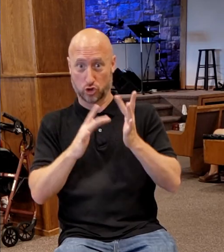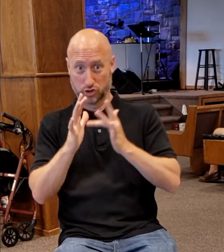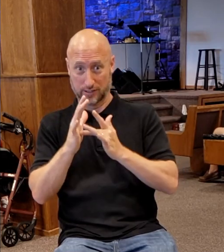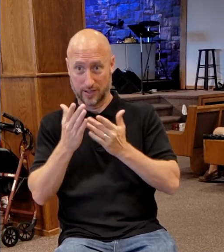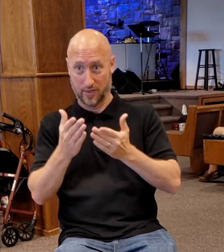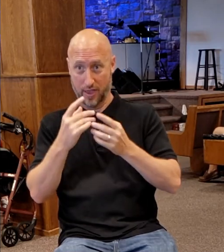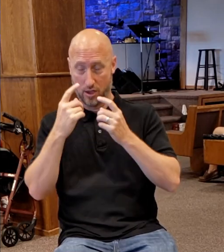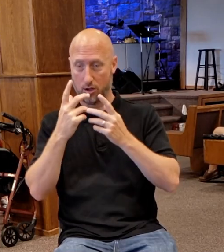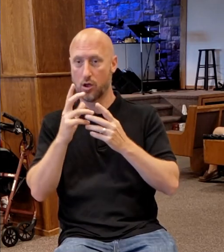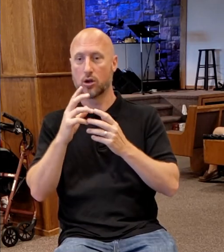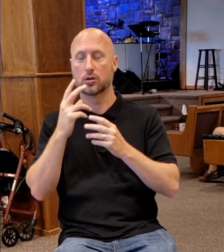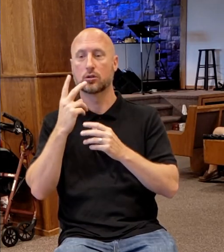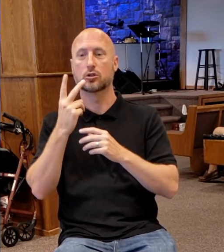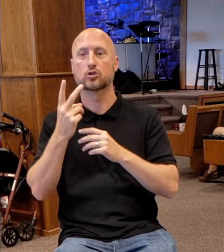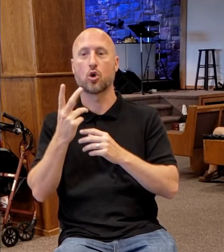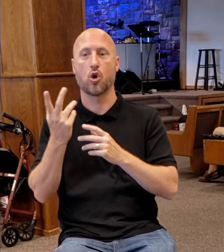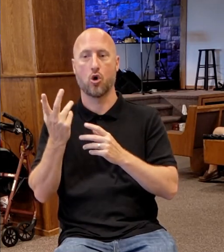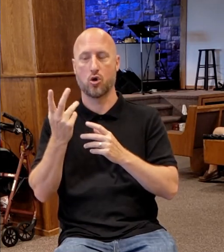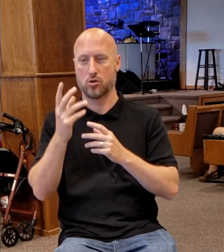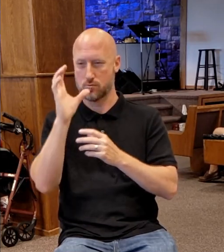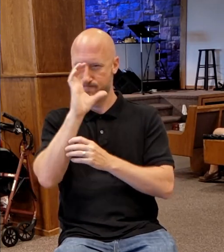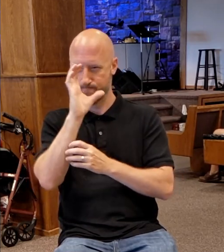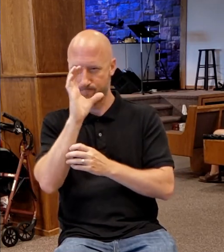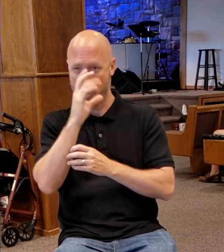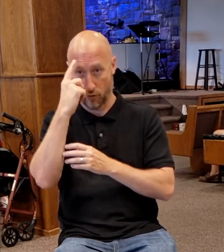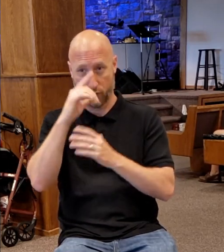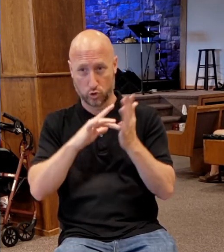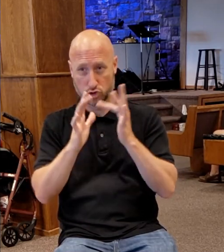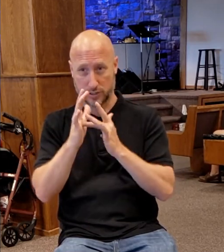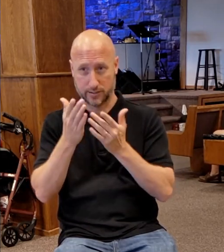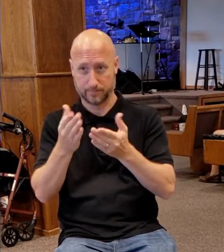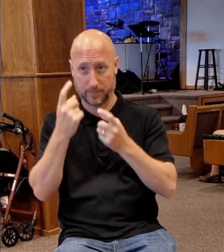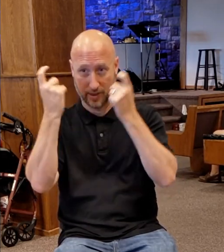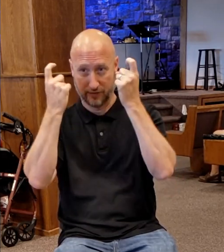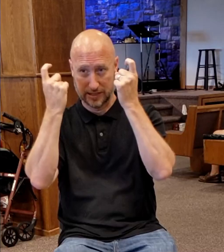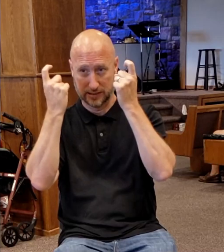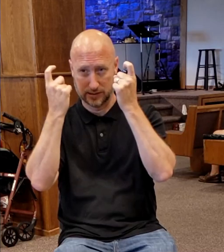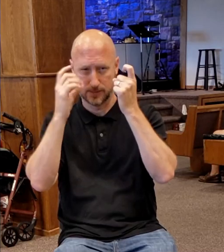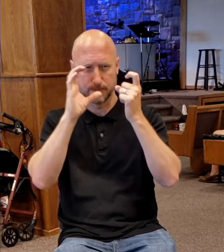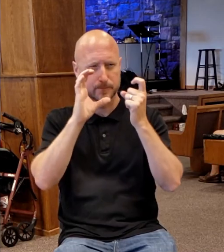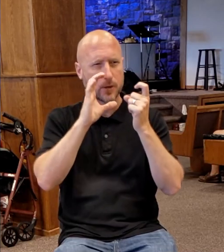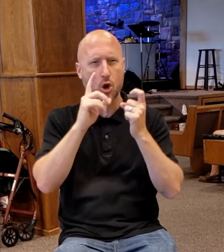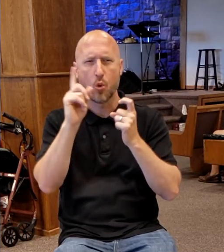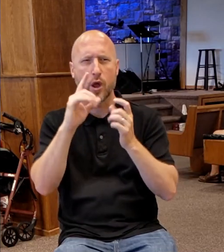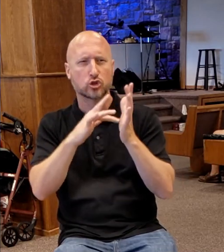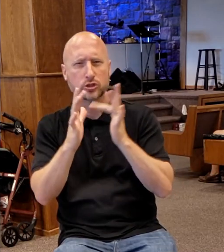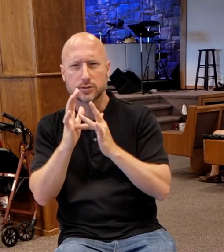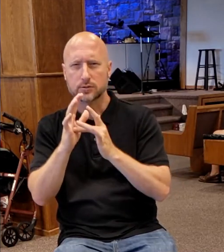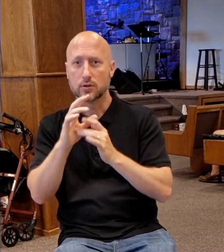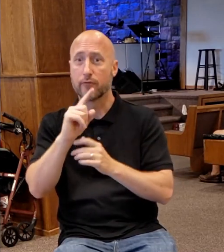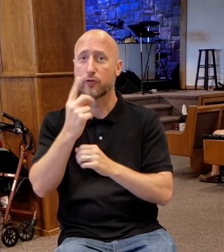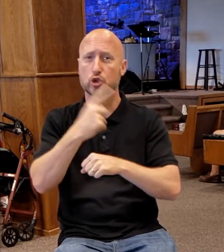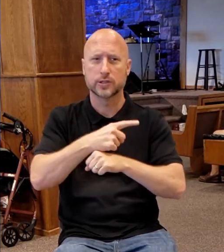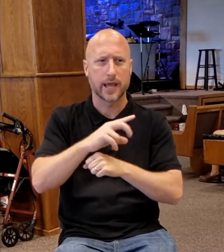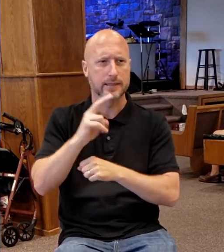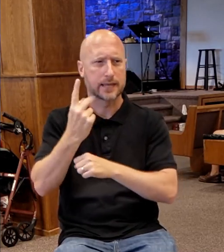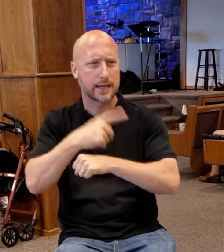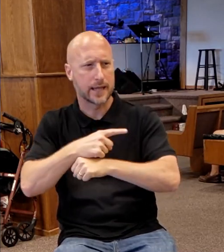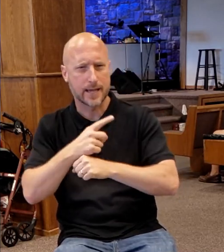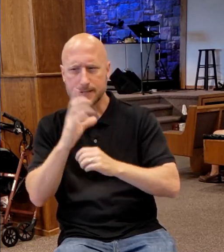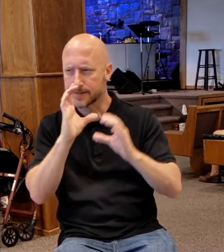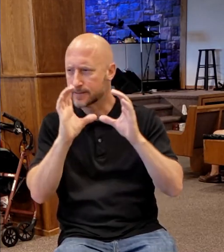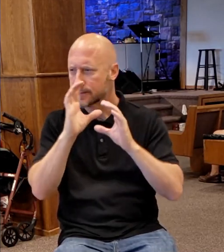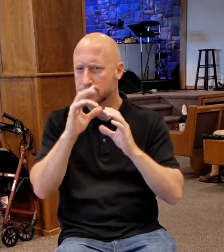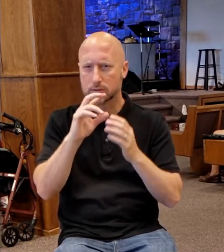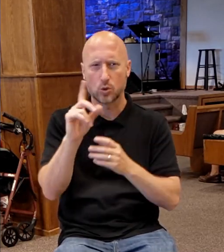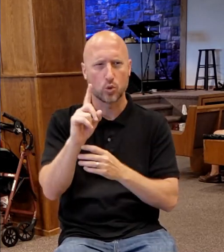where is he? Sought there in perfect tense. They continued to seek him there. First day, second day, third day. They're continuing. It's